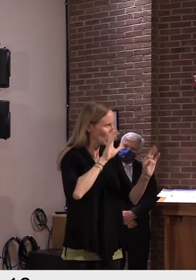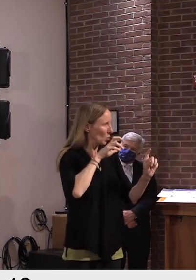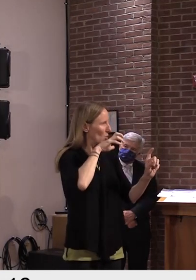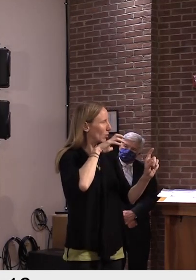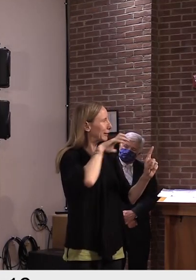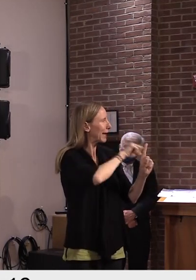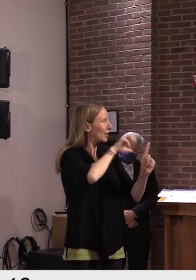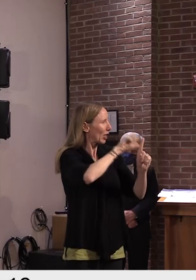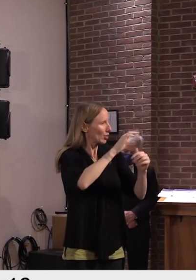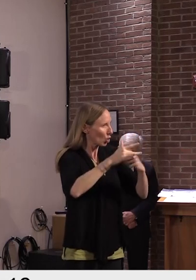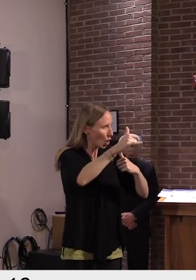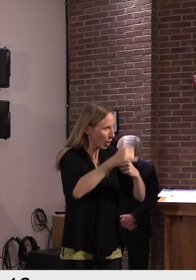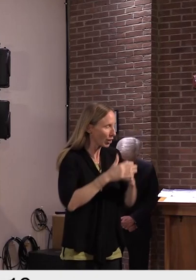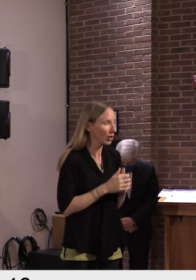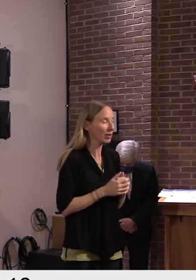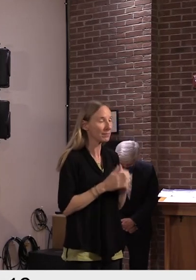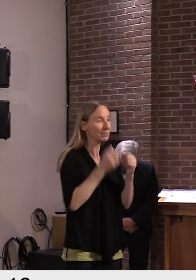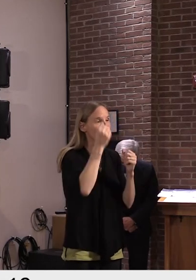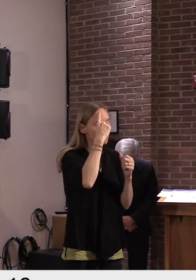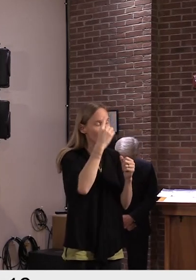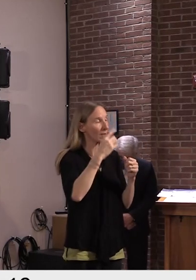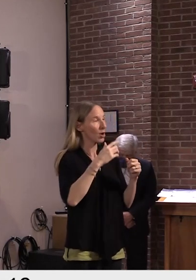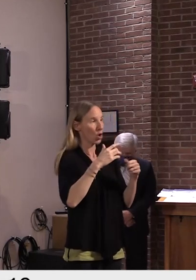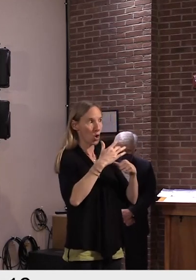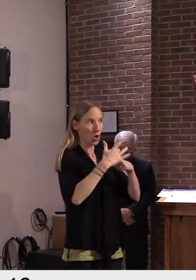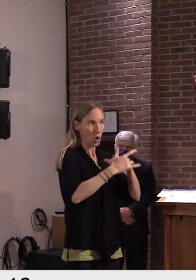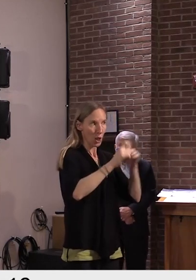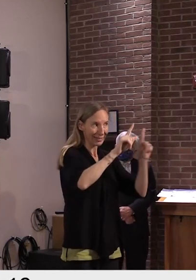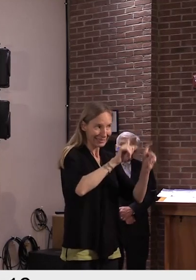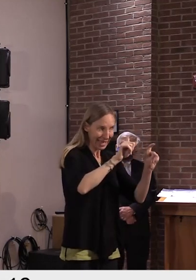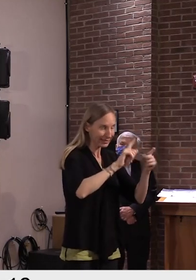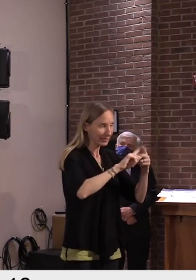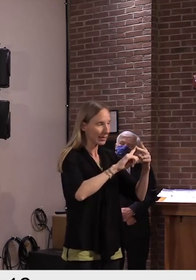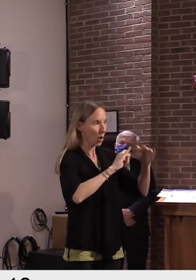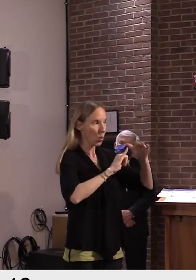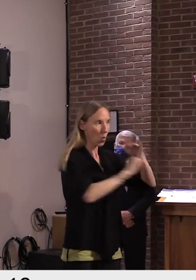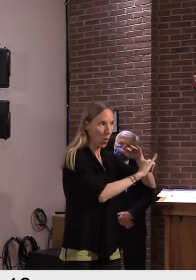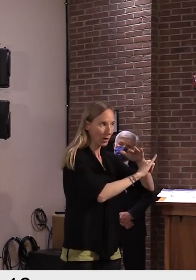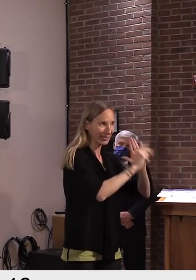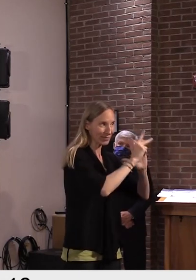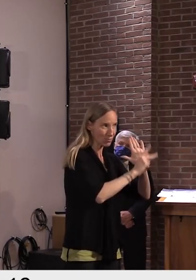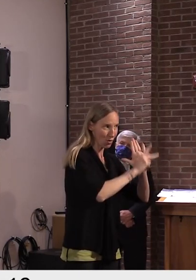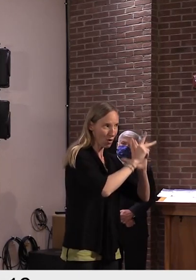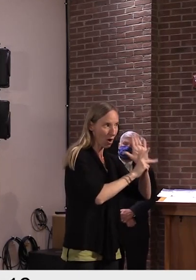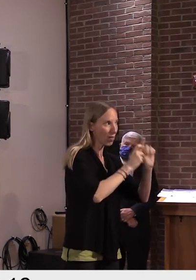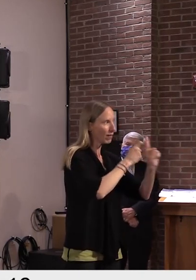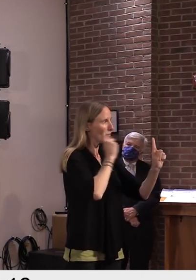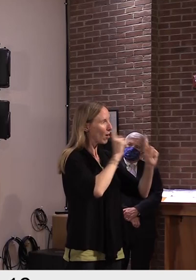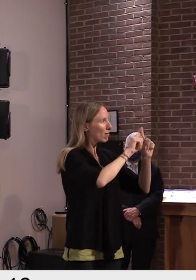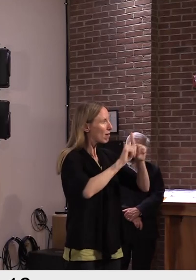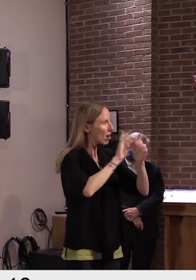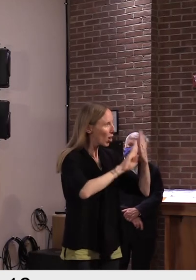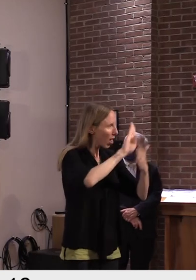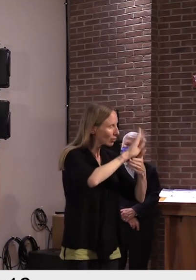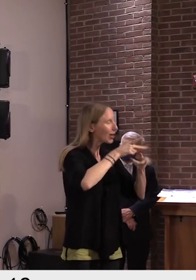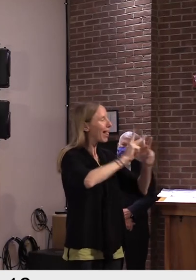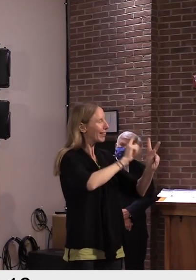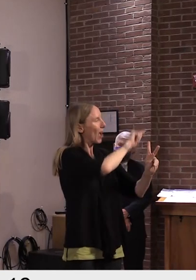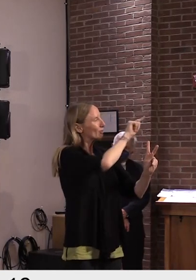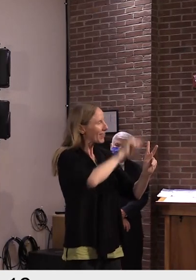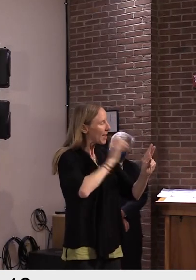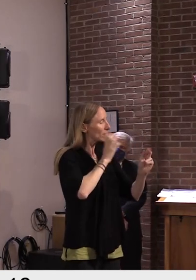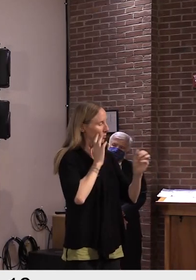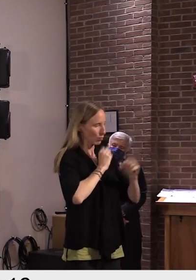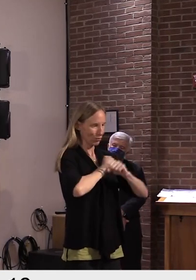combined early testing and quarantine protocols that colleges have all put into place will enable them to protect the health and